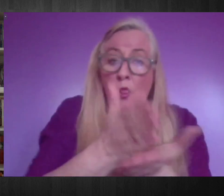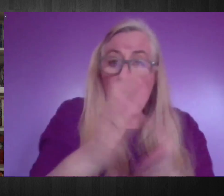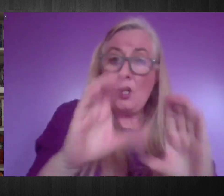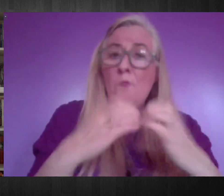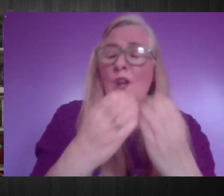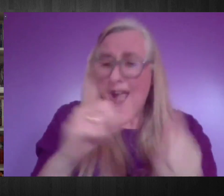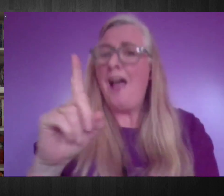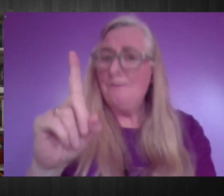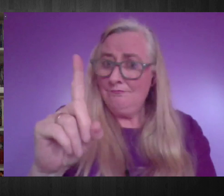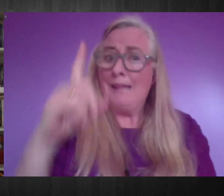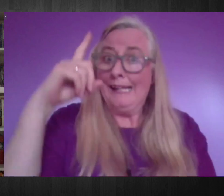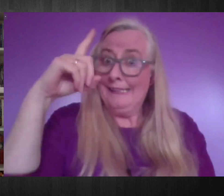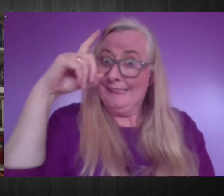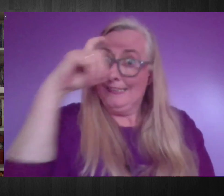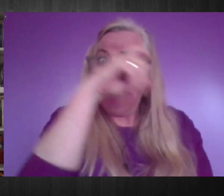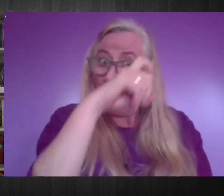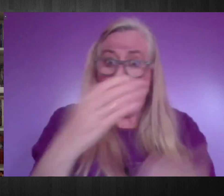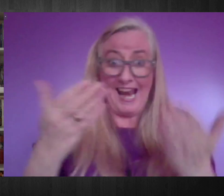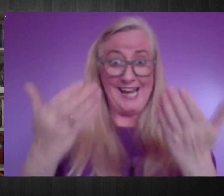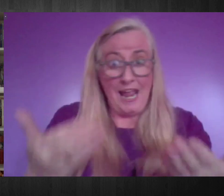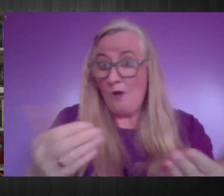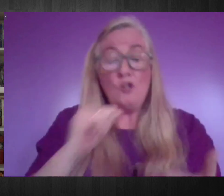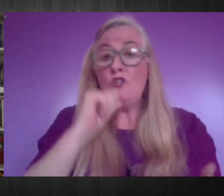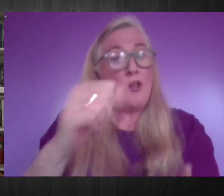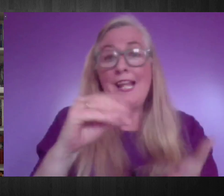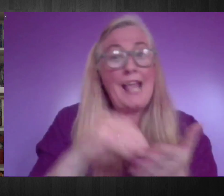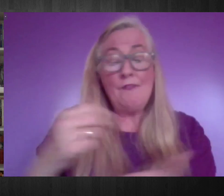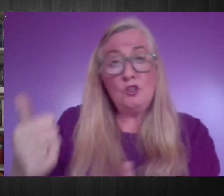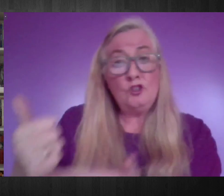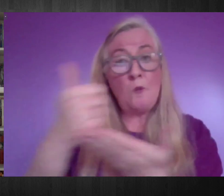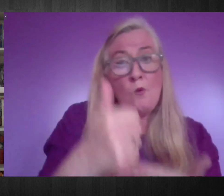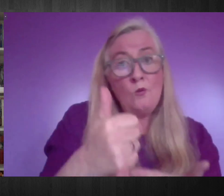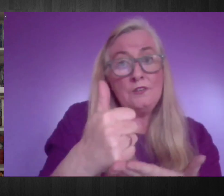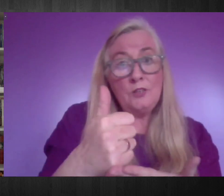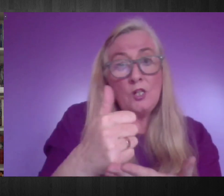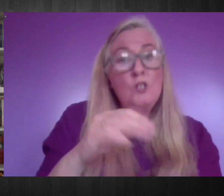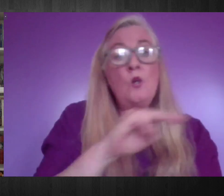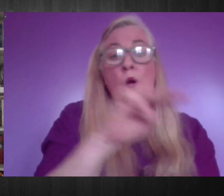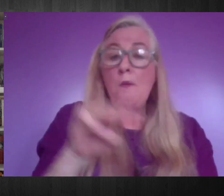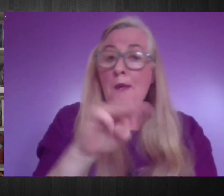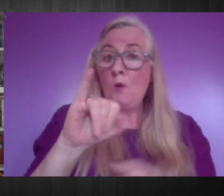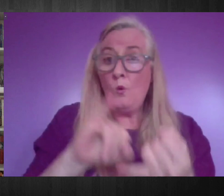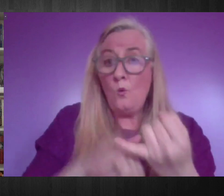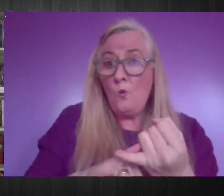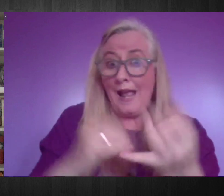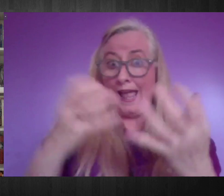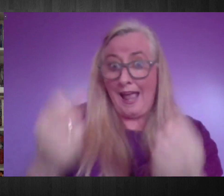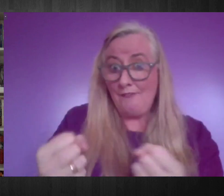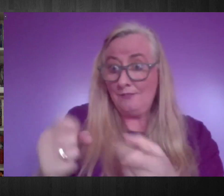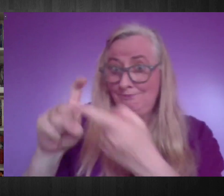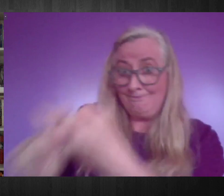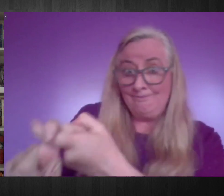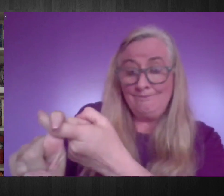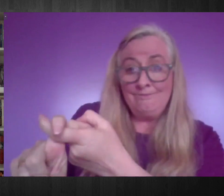now the support is not in place. And so for people that is facing this situation that has relatives that are in